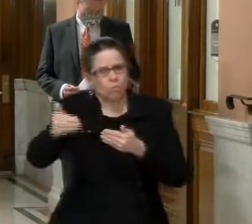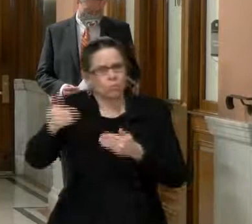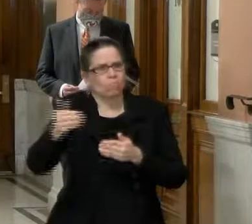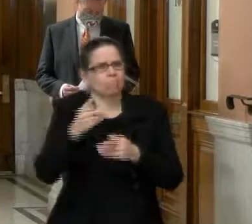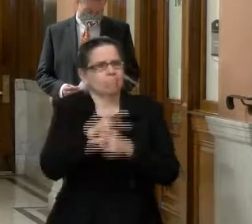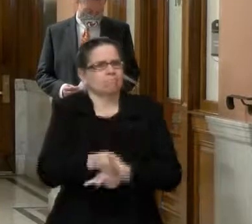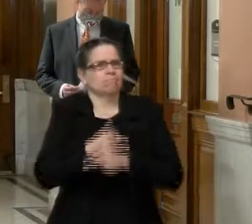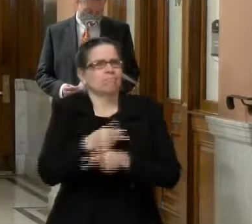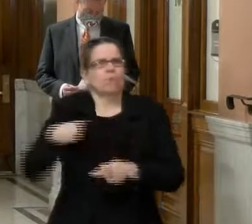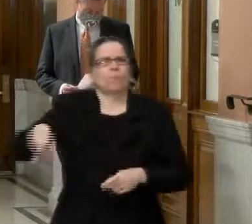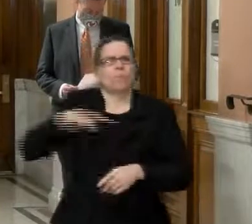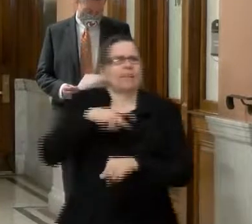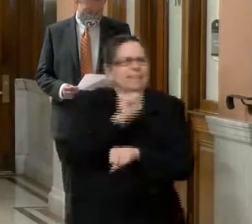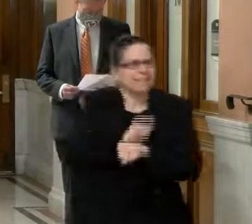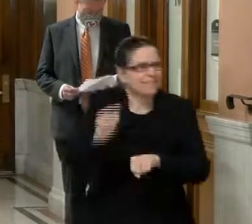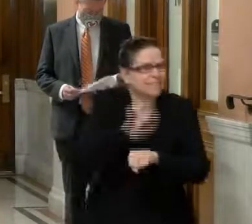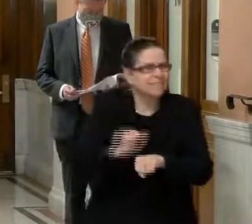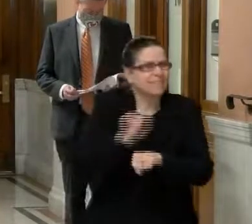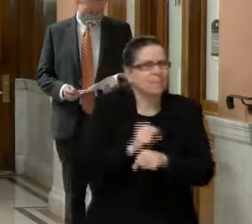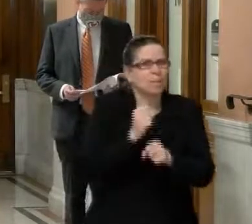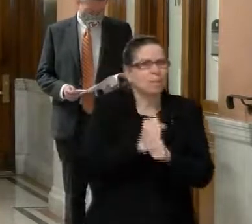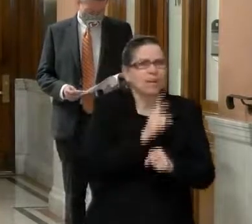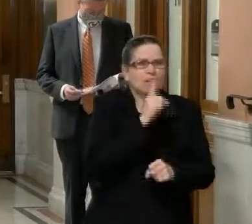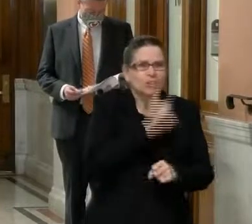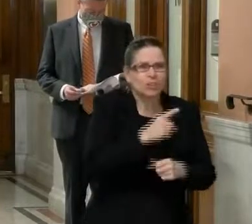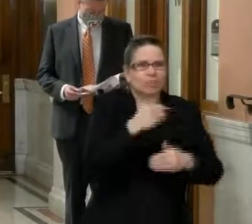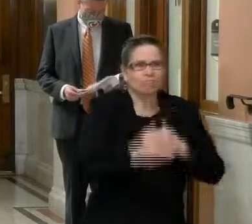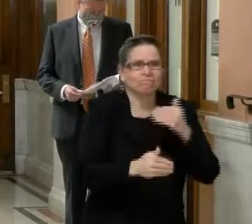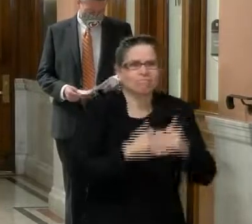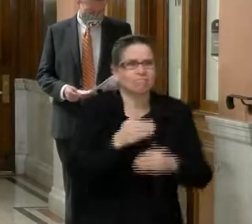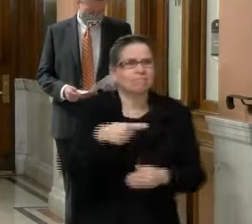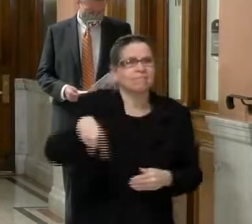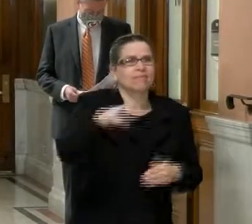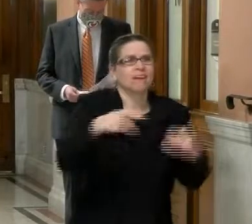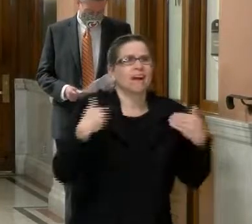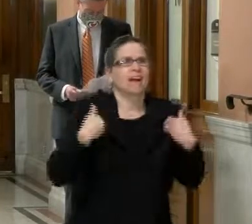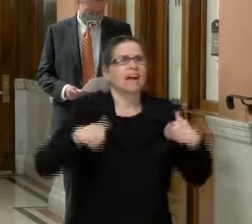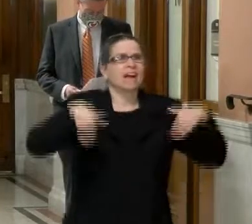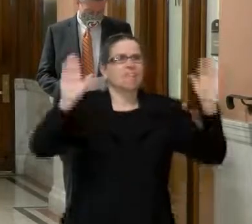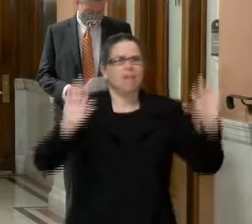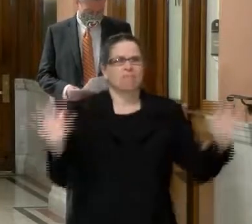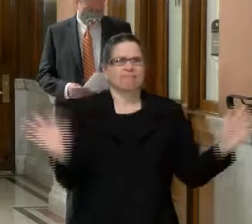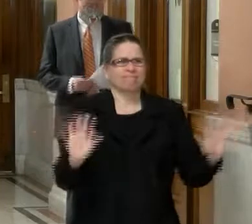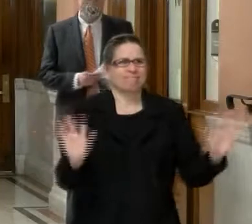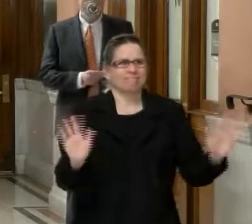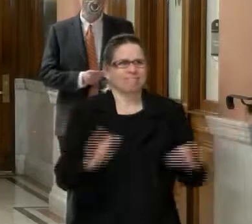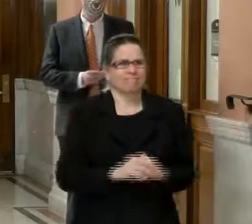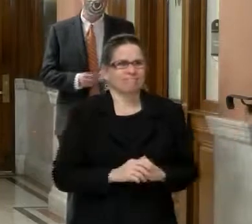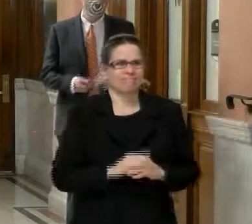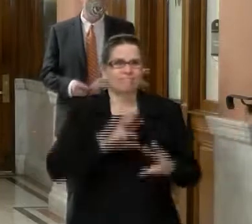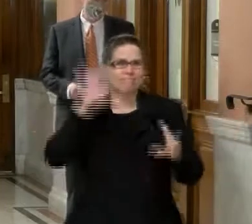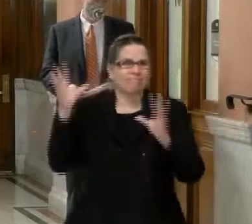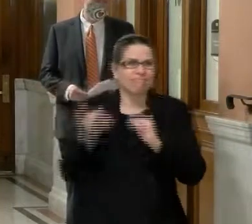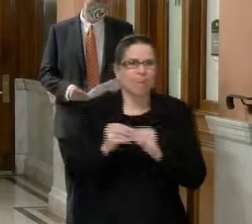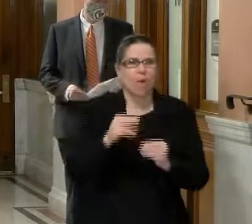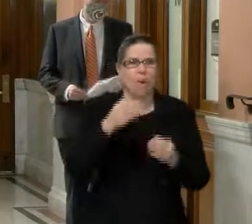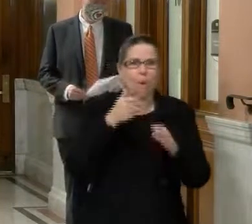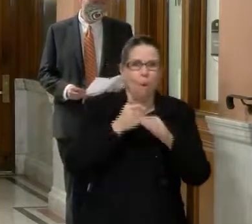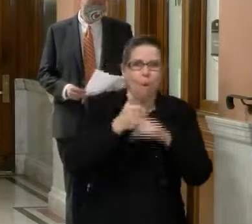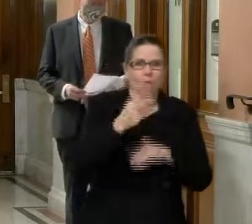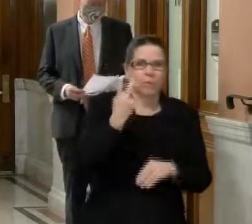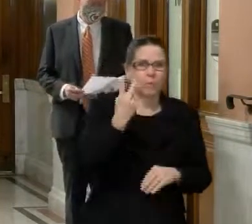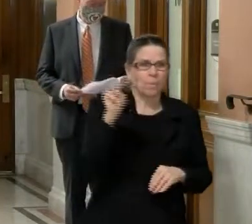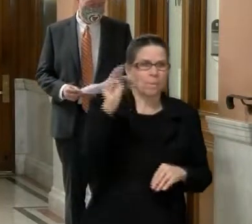too hard. Don't let your guard down on this. And globally, there's all been over 2 million deaths. Uh, statewide averages